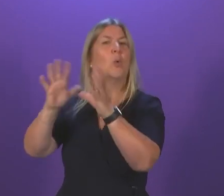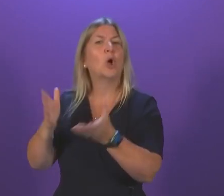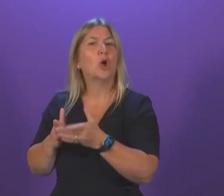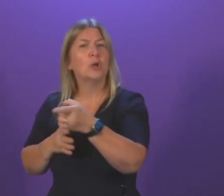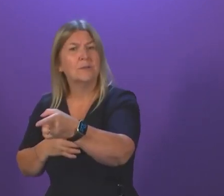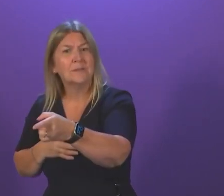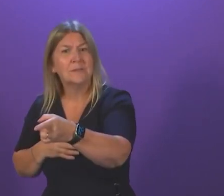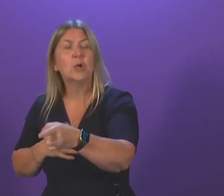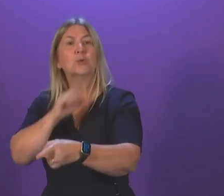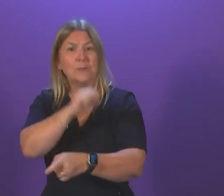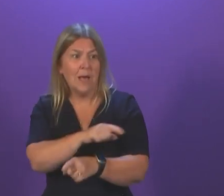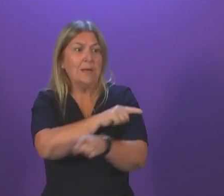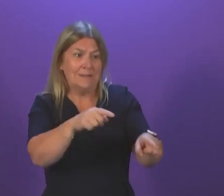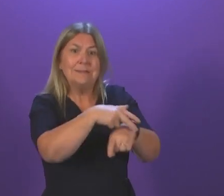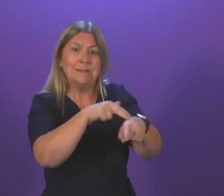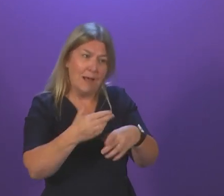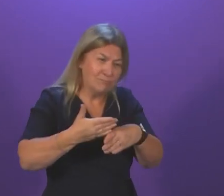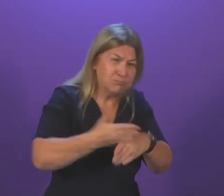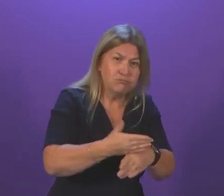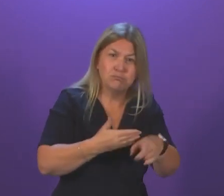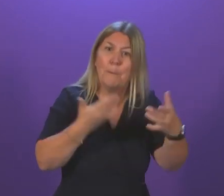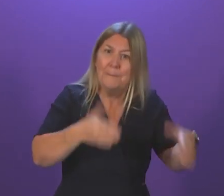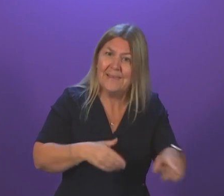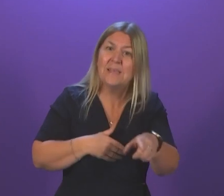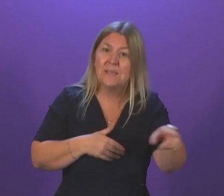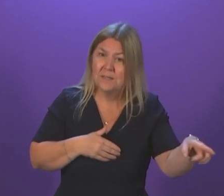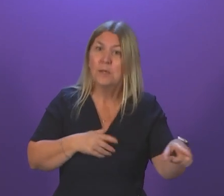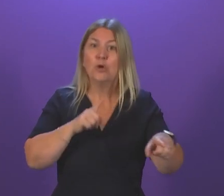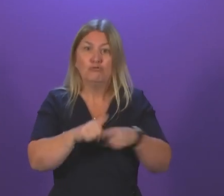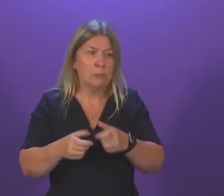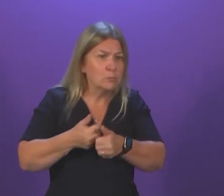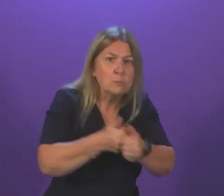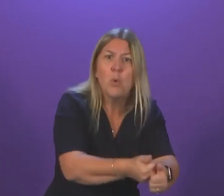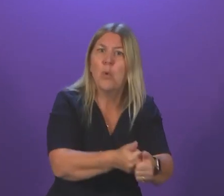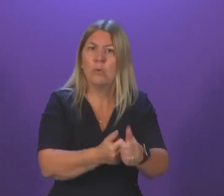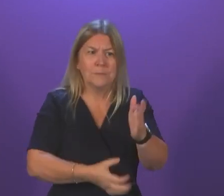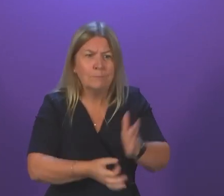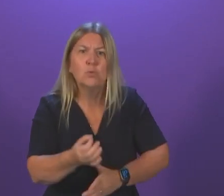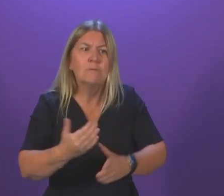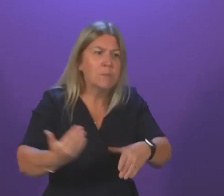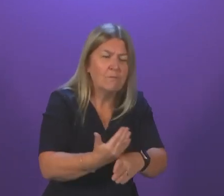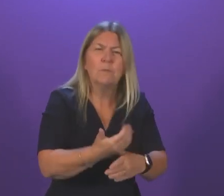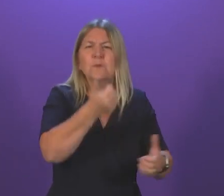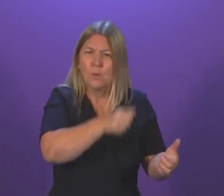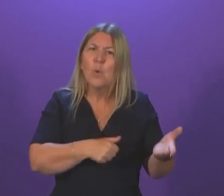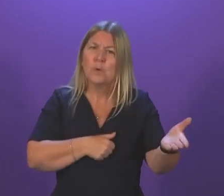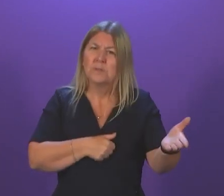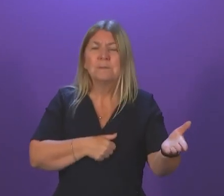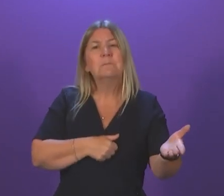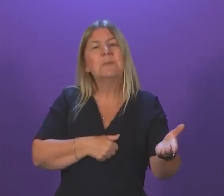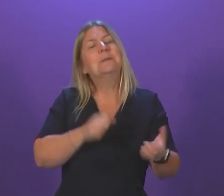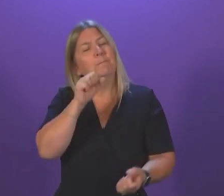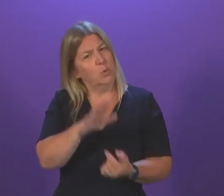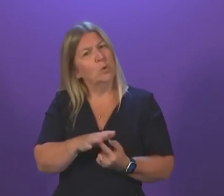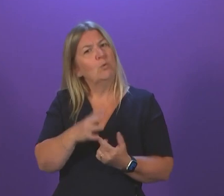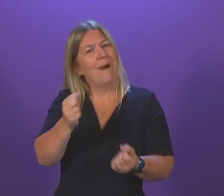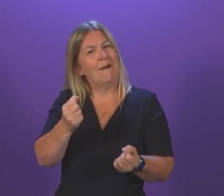across our NHS, as we take the action to support them and to improve performance, that we do see that wider context. And